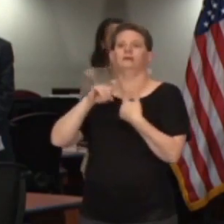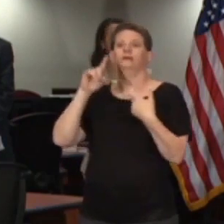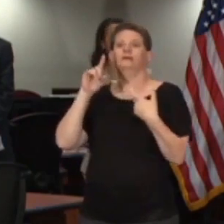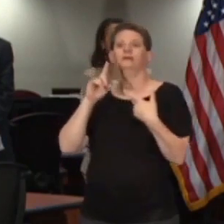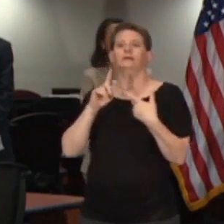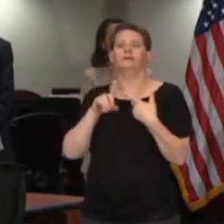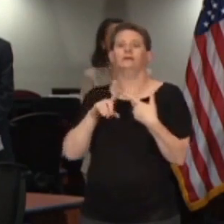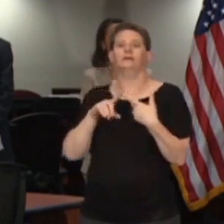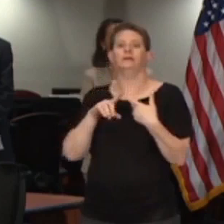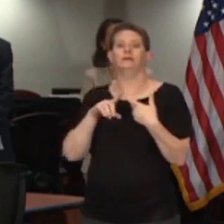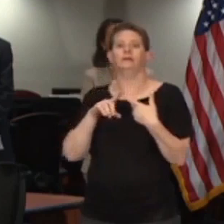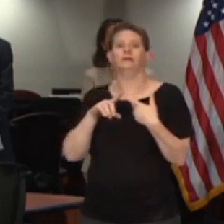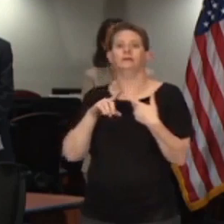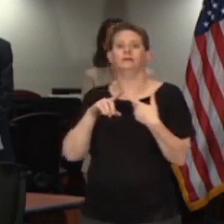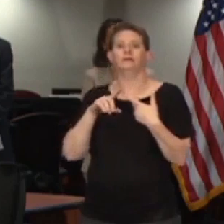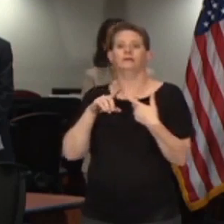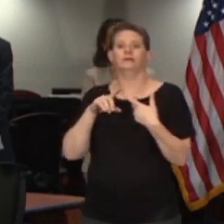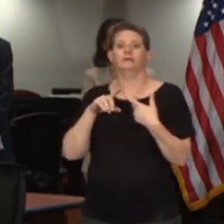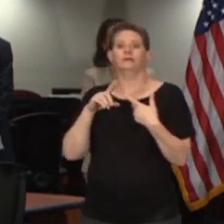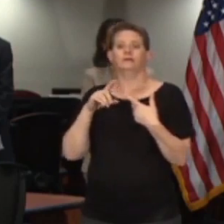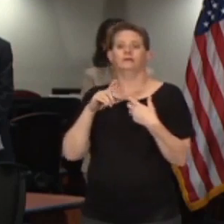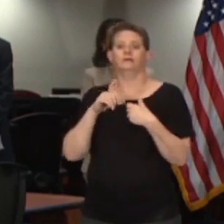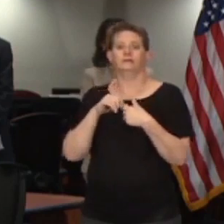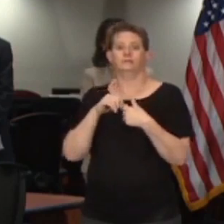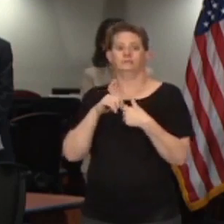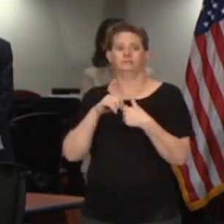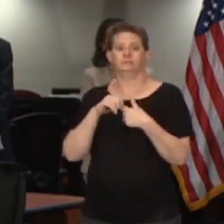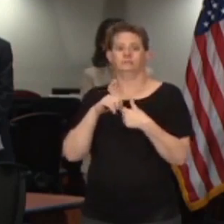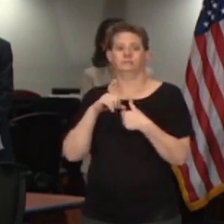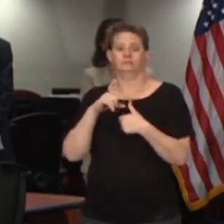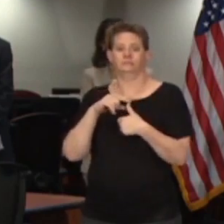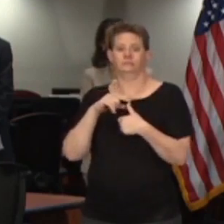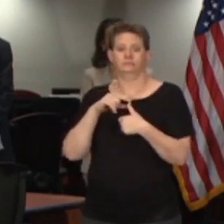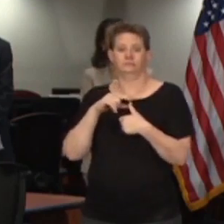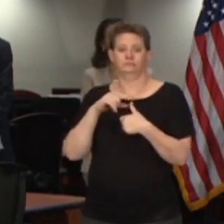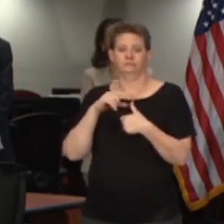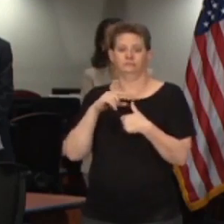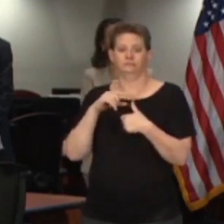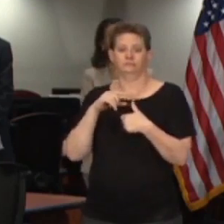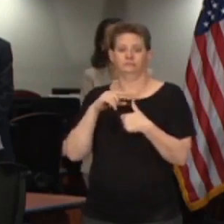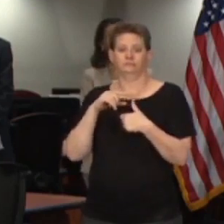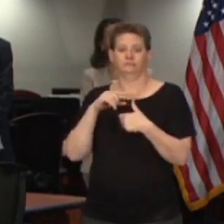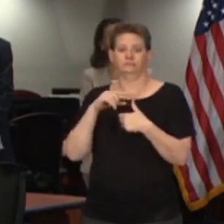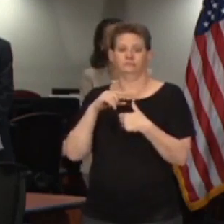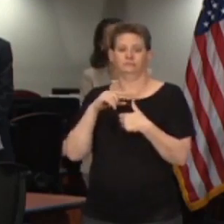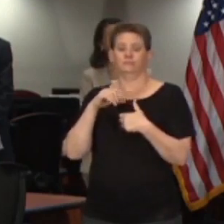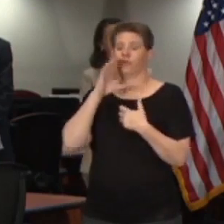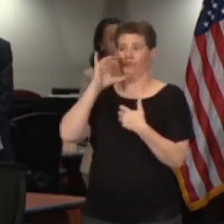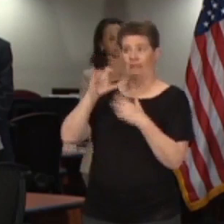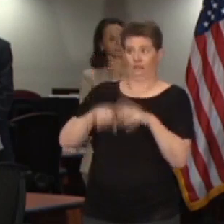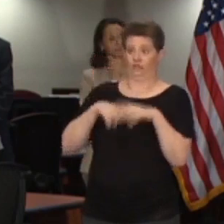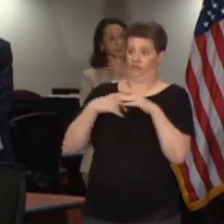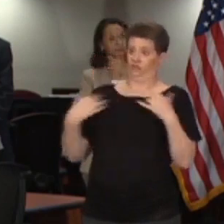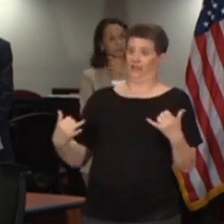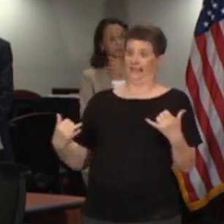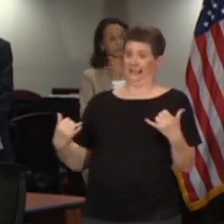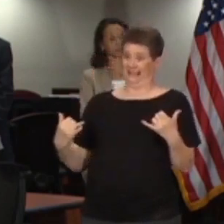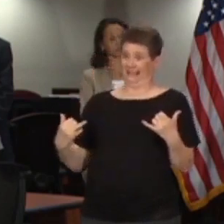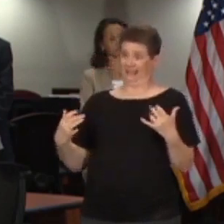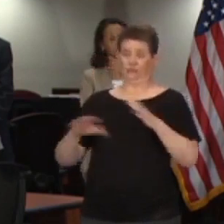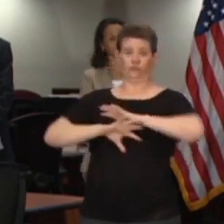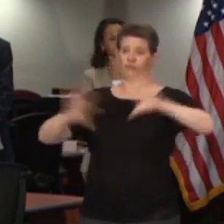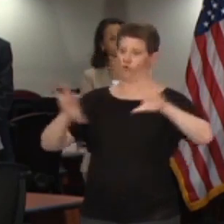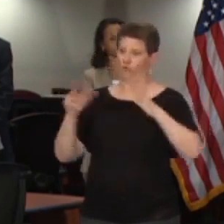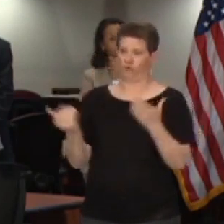states, from coming into the state, beginning right now, rentals starting right now. No